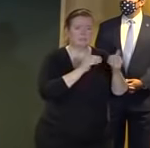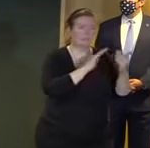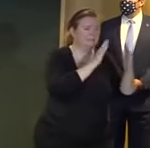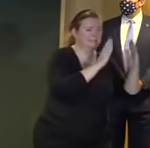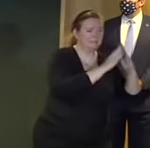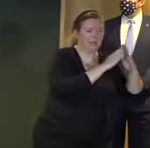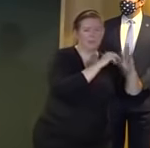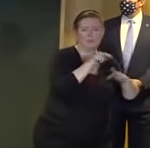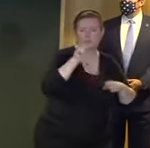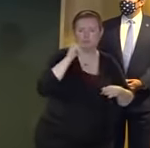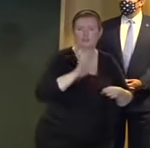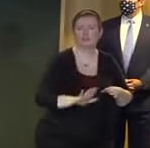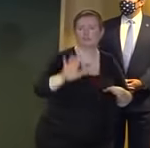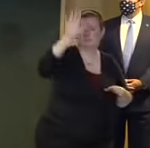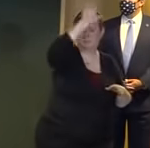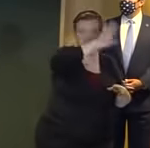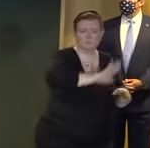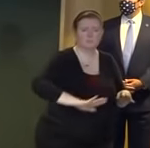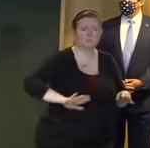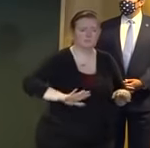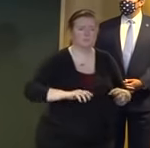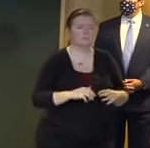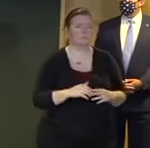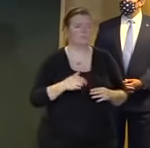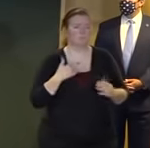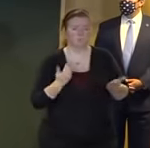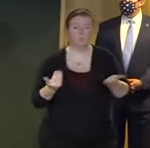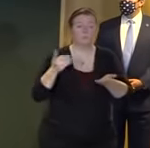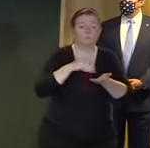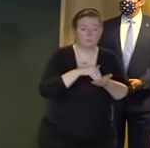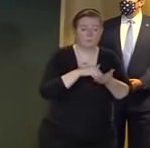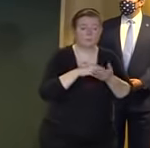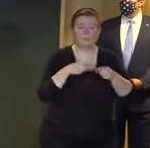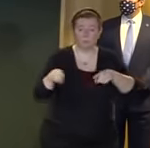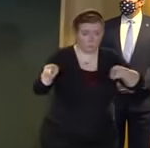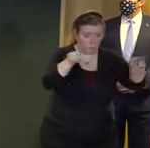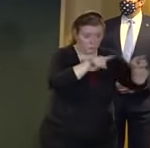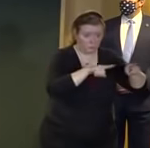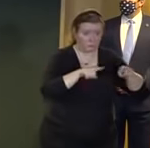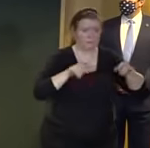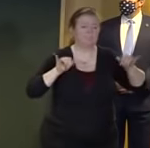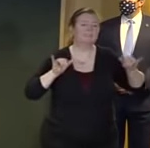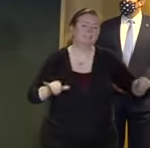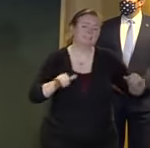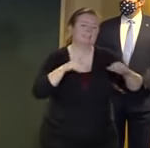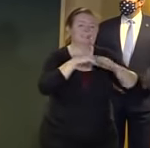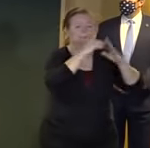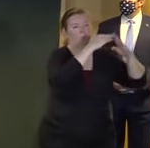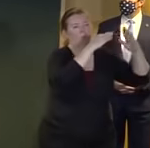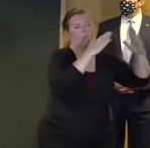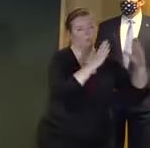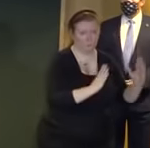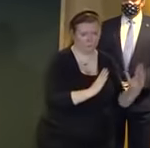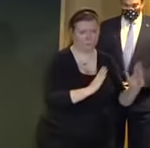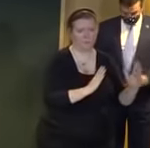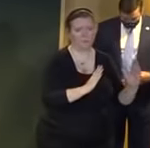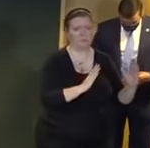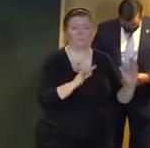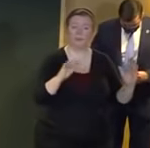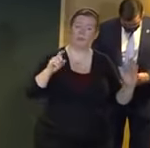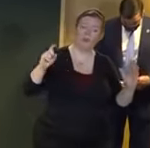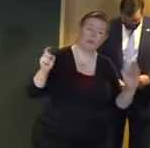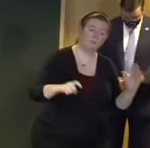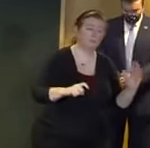so with that again i want to repeat please folks if stay in unless you absolutely have to go out stay in